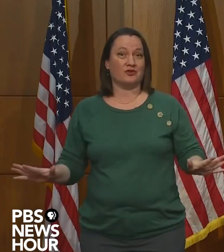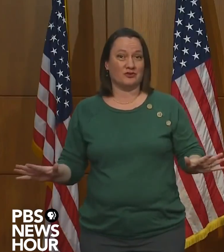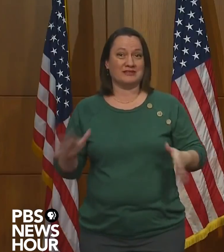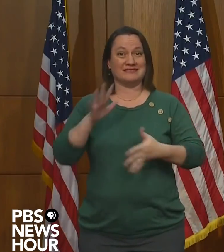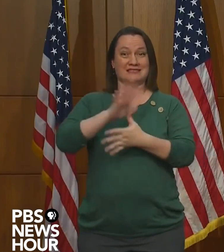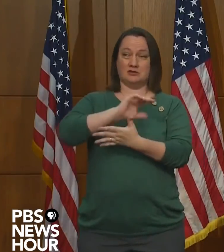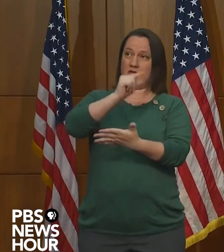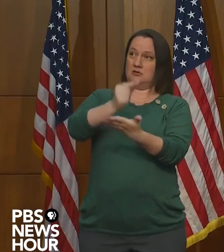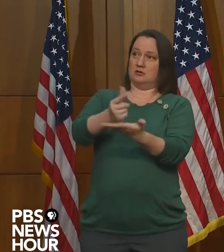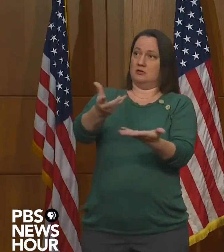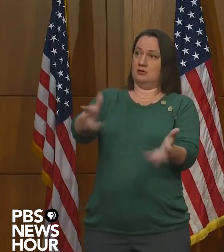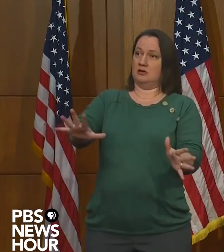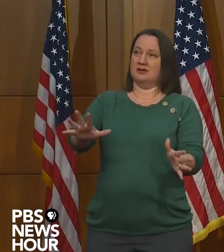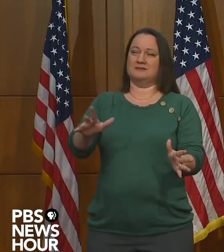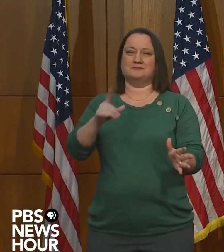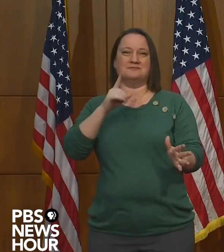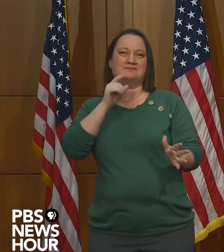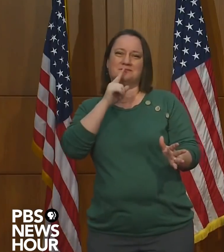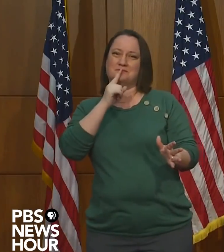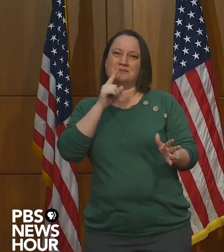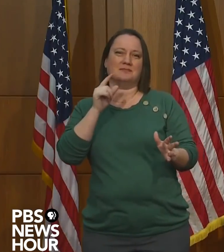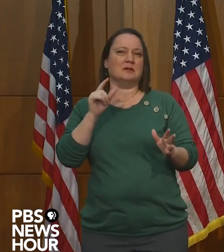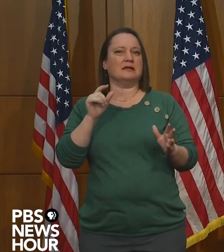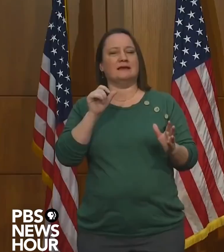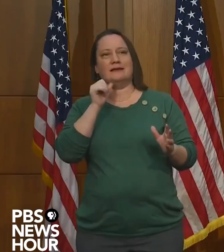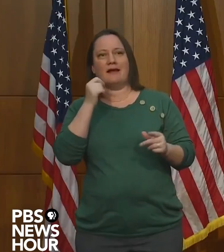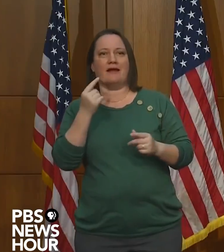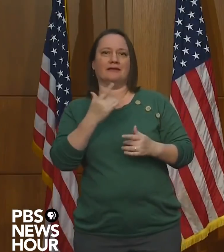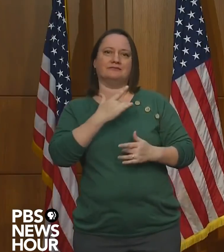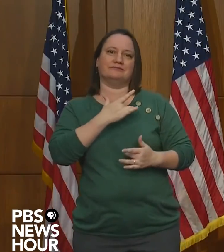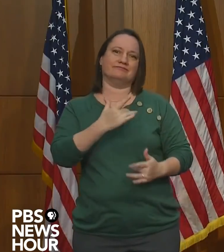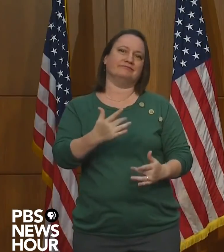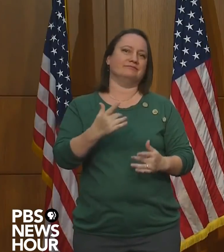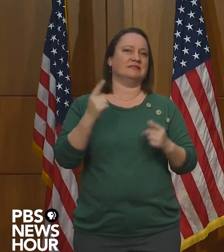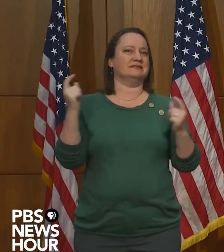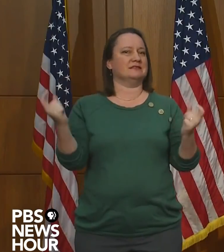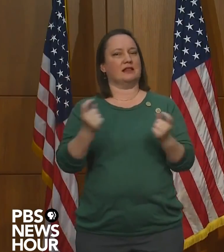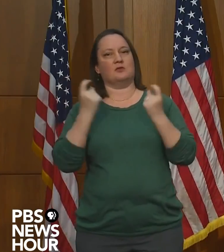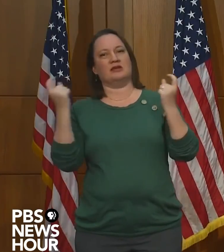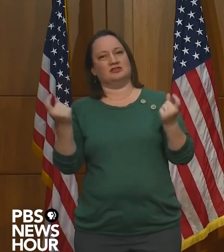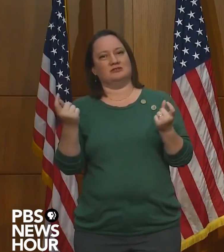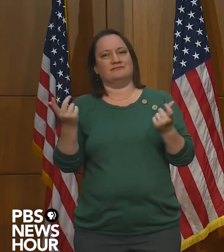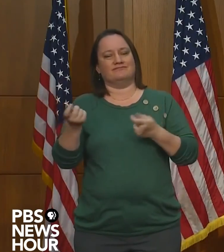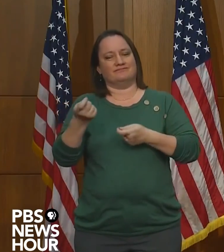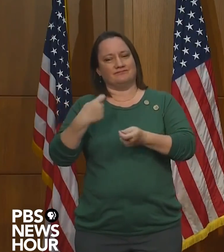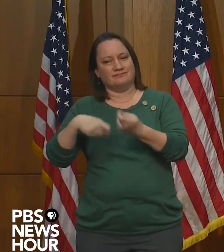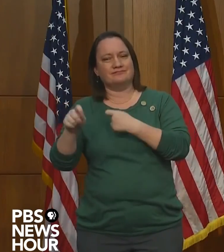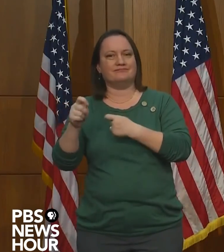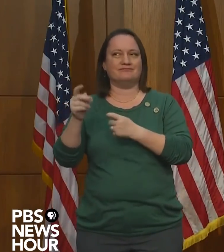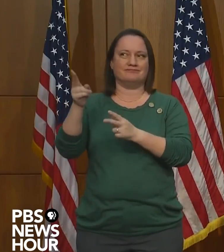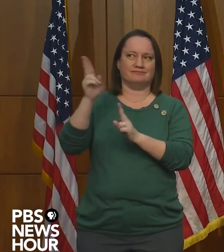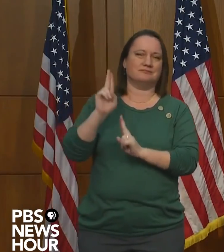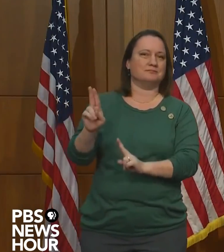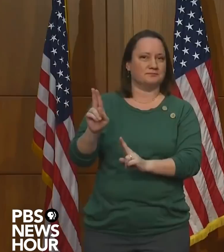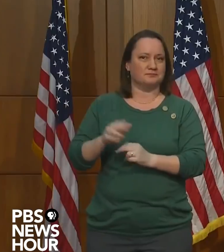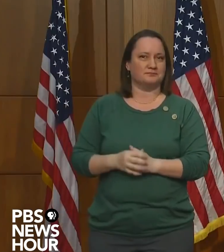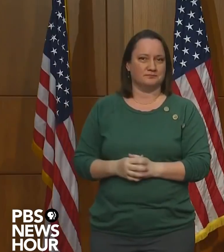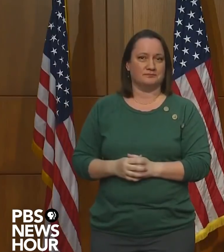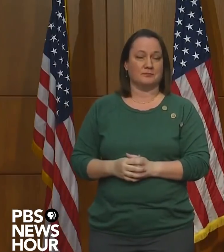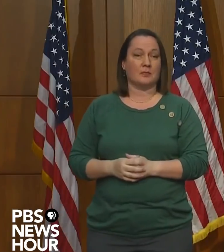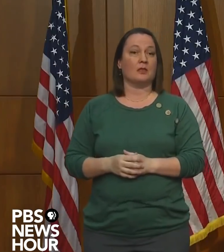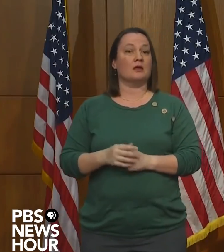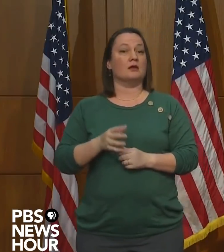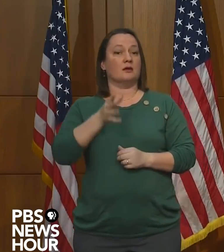even though it has not been the celebration that our students and families would have wanted. But we know parents want to know what to